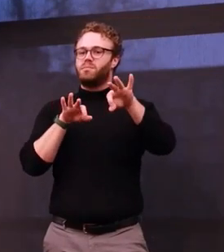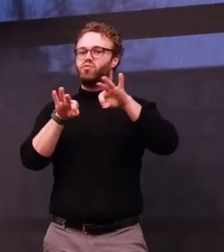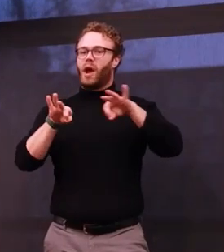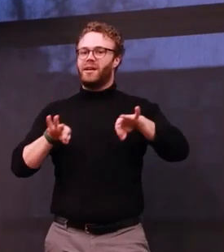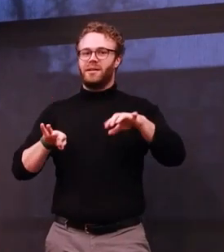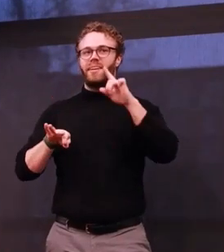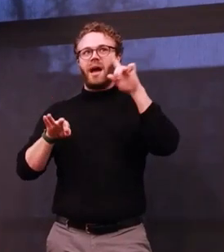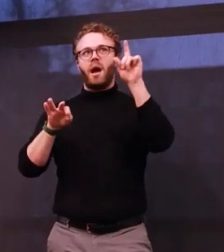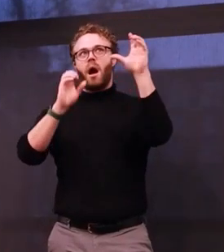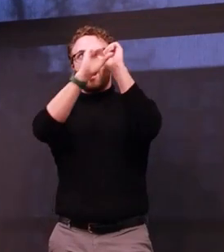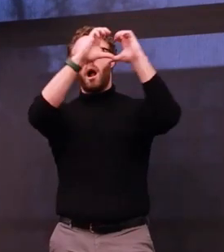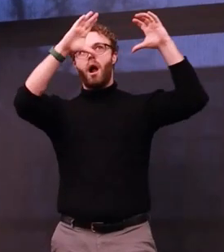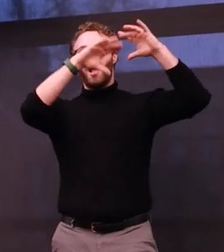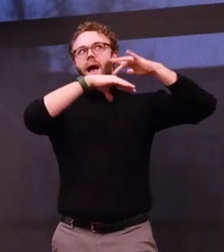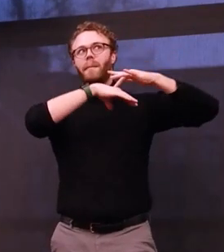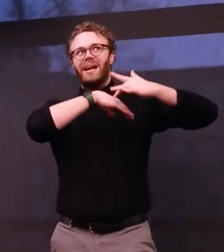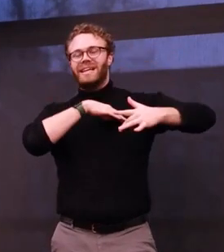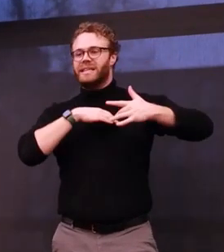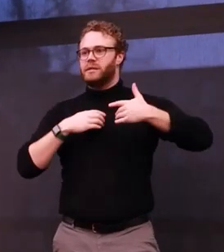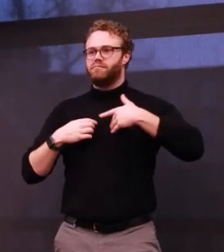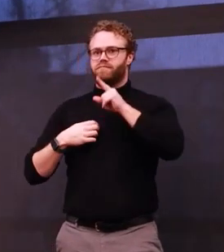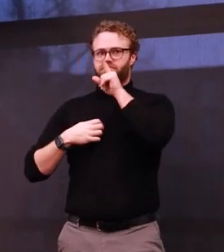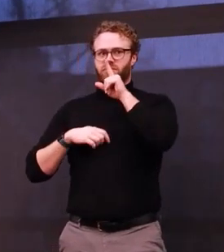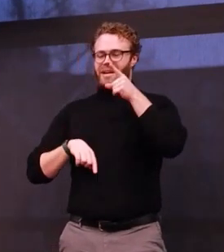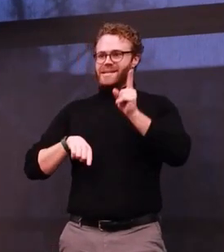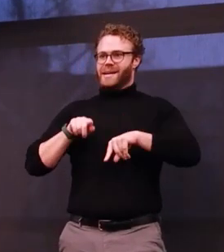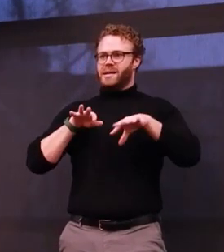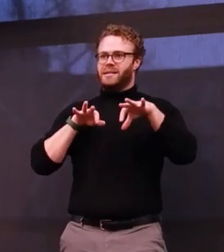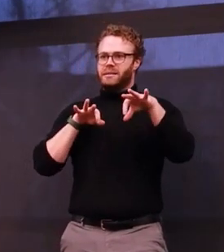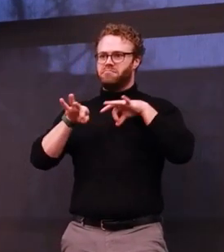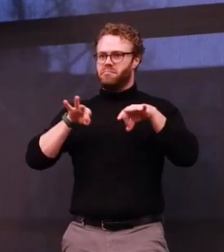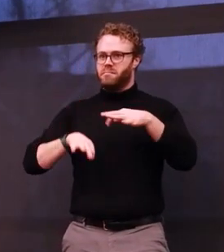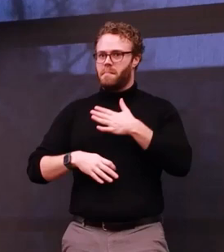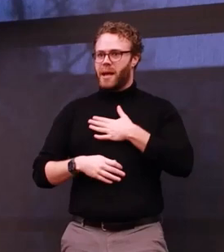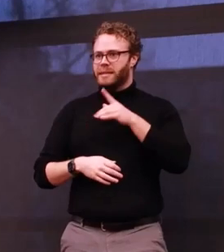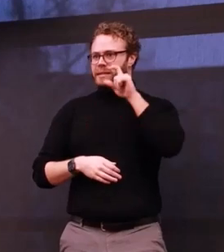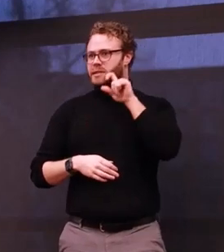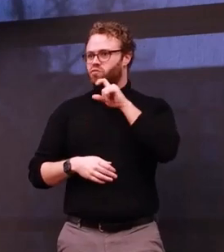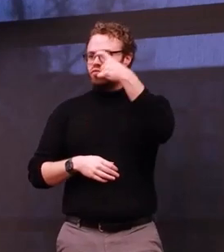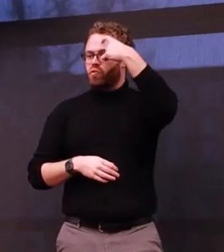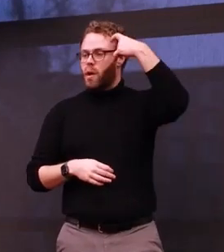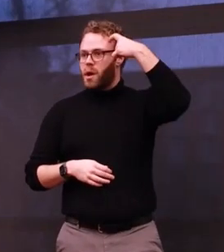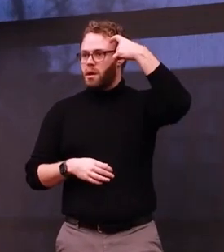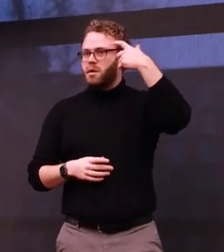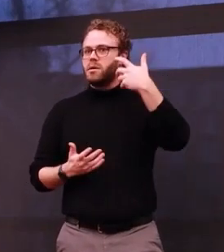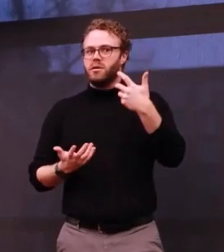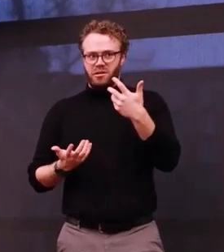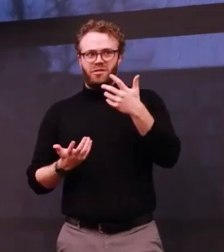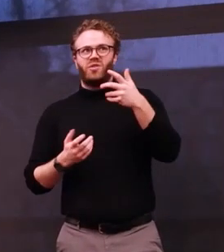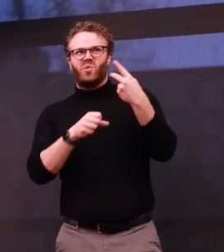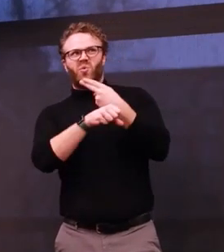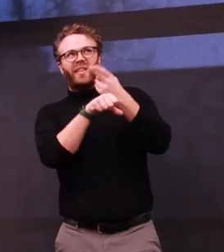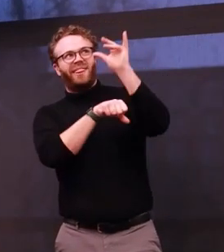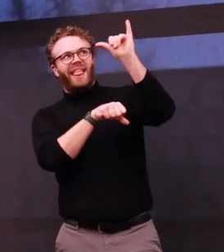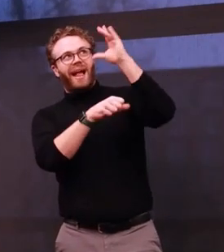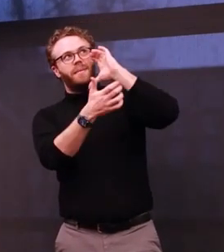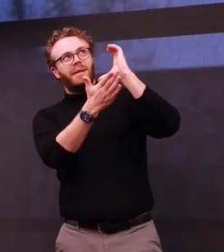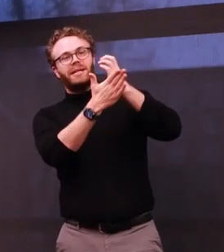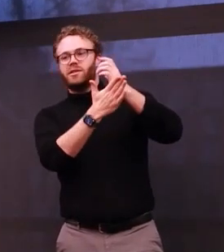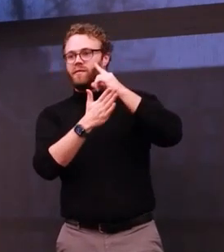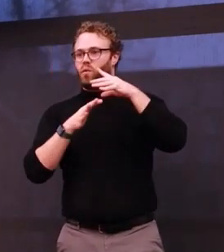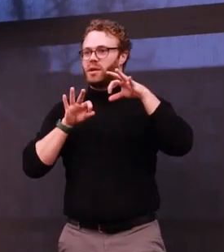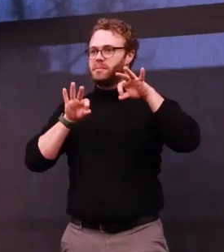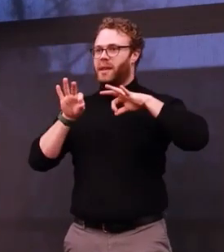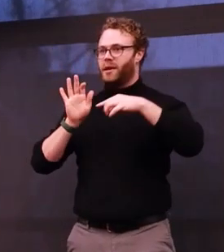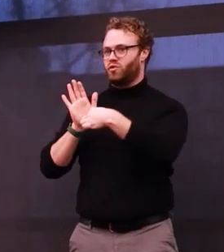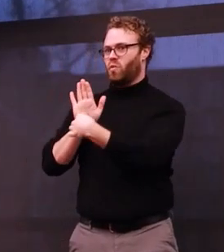speech balloon to depict this. I was so fascinated by this. And so, I tried to find anything